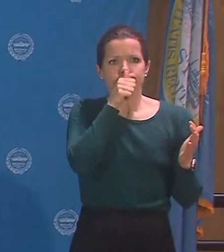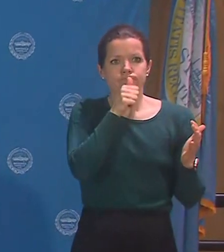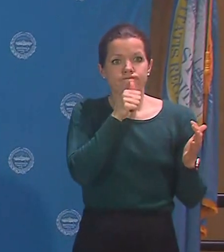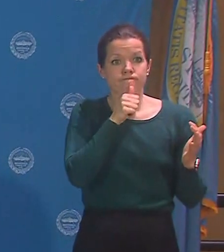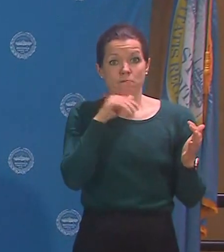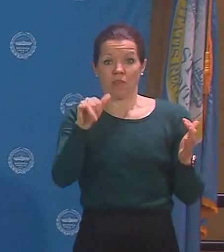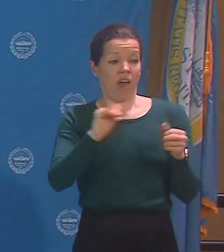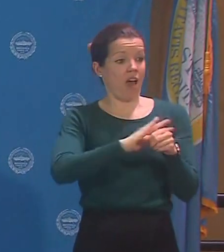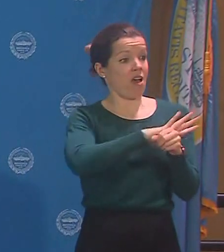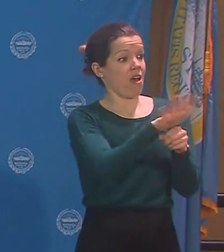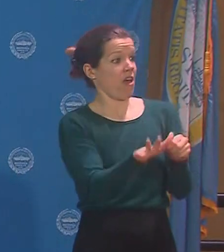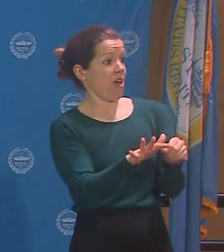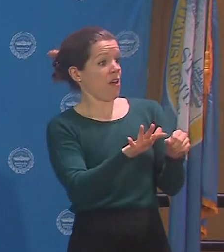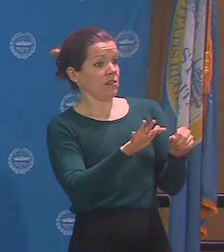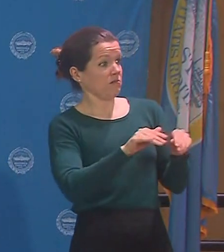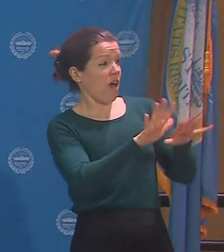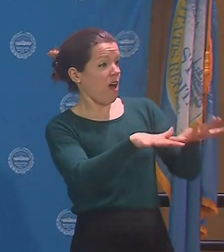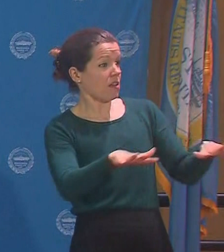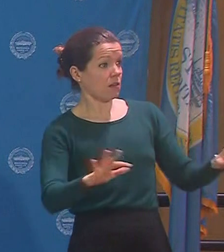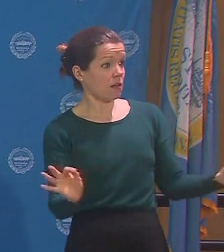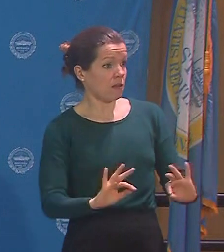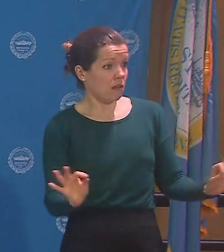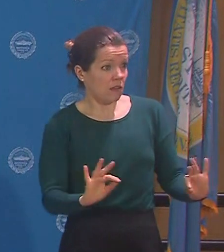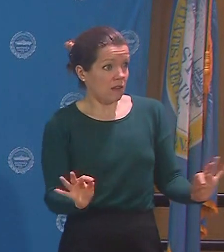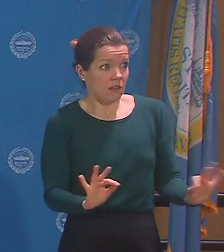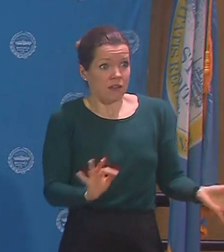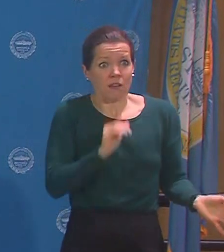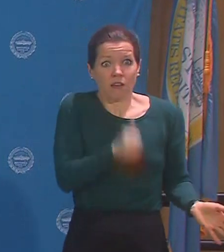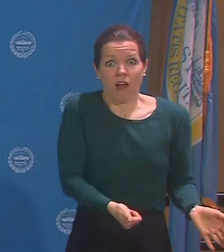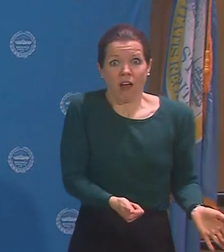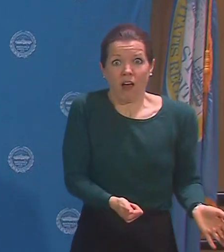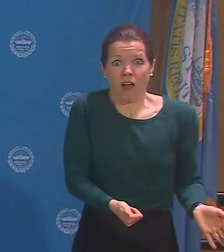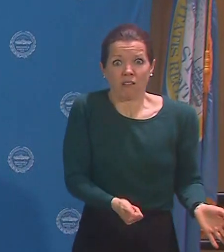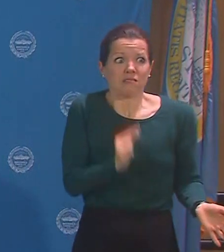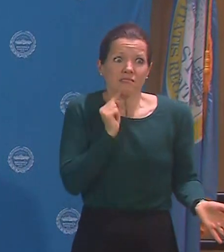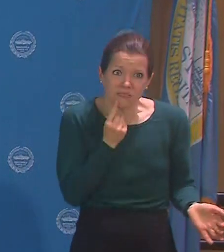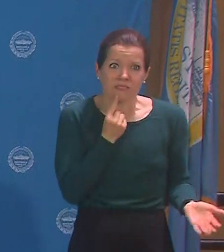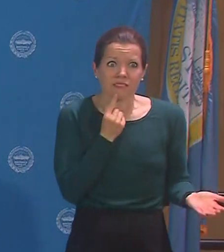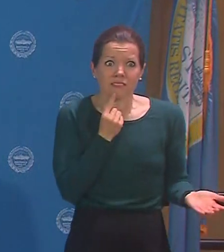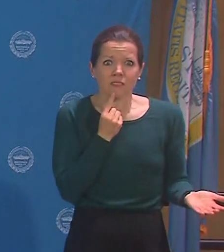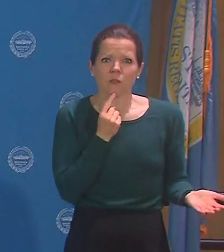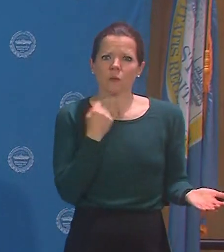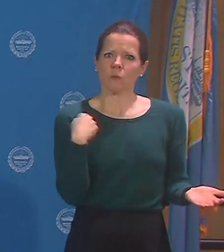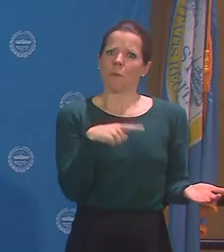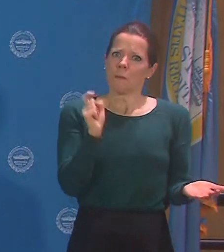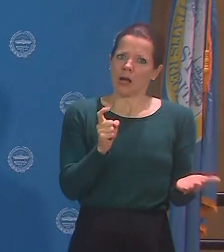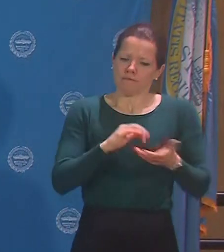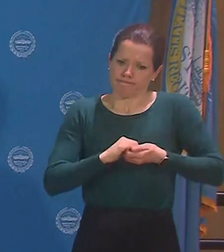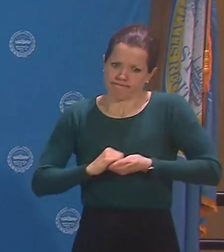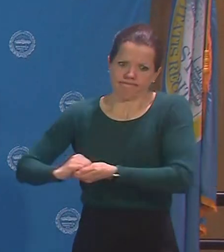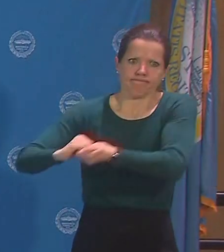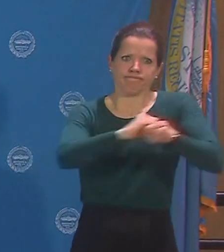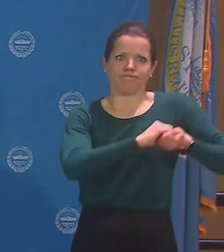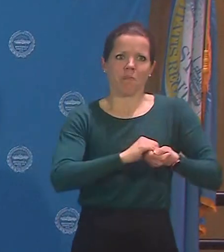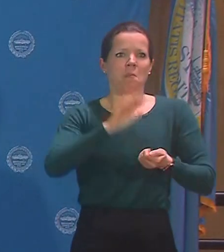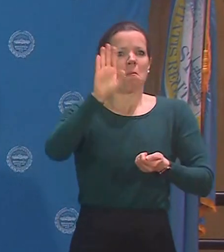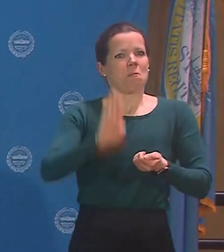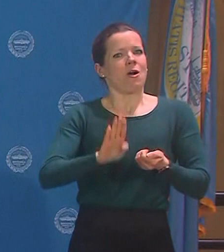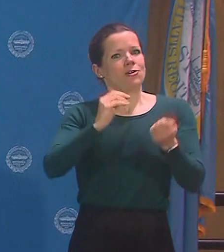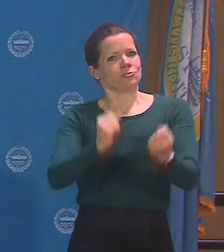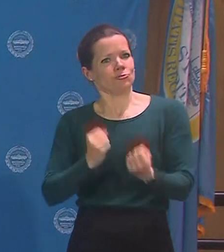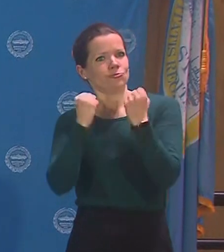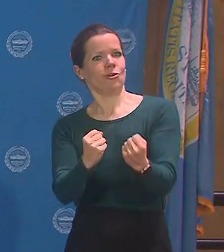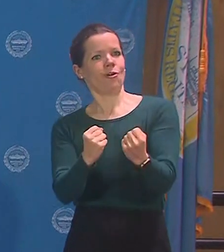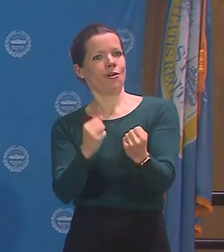together to show Boston's spirit of strength and resilience. We've always been Boston Strong. It's who we are as a people.